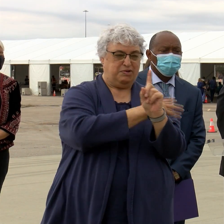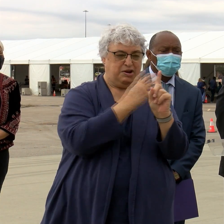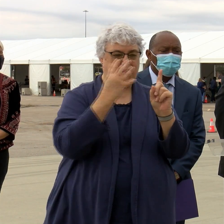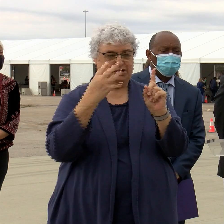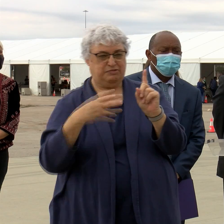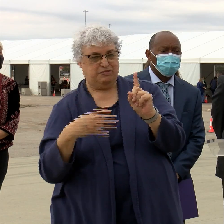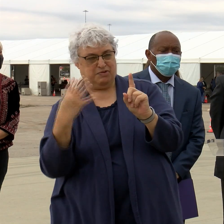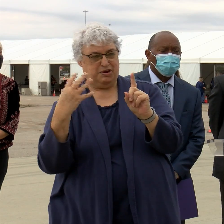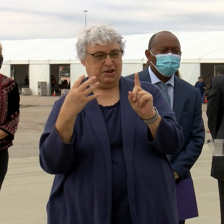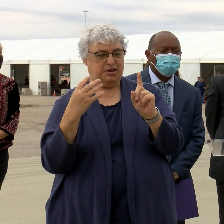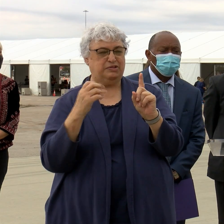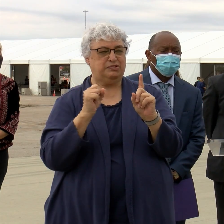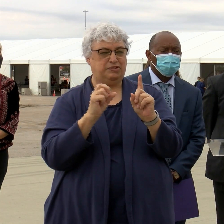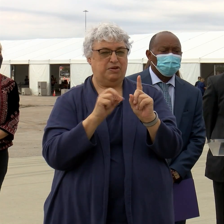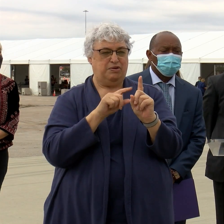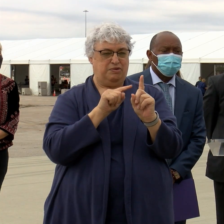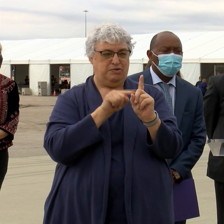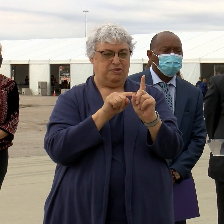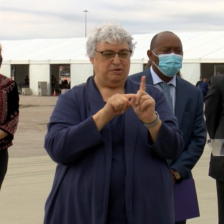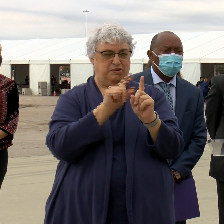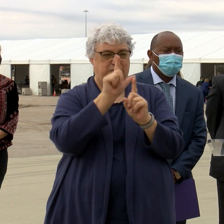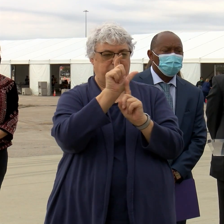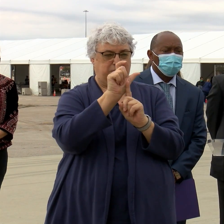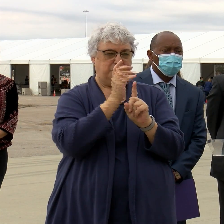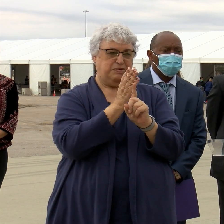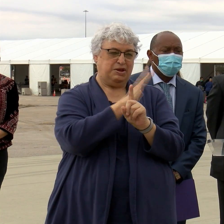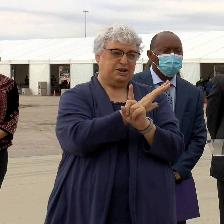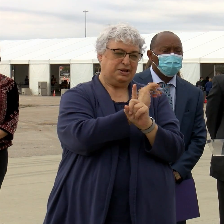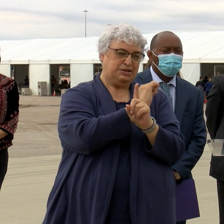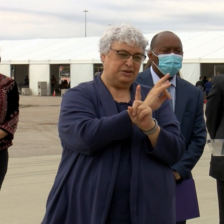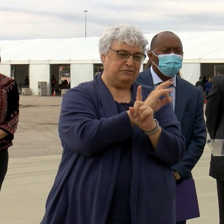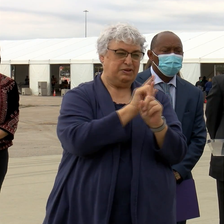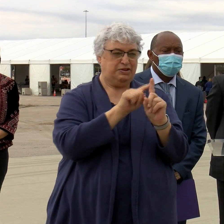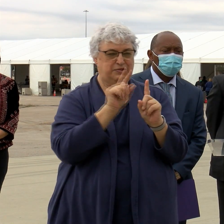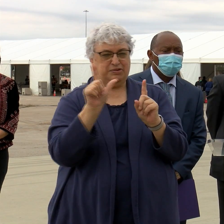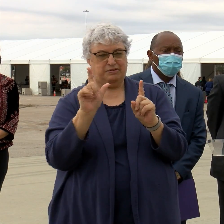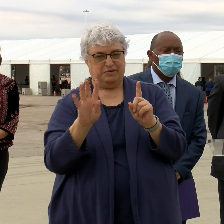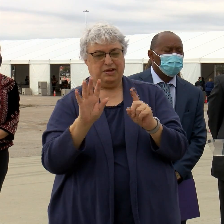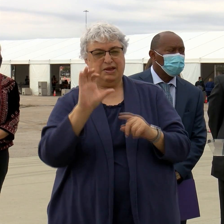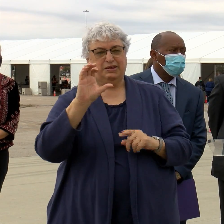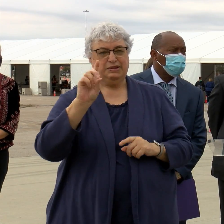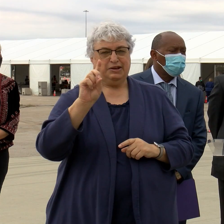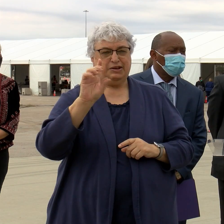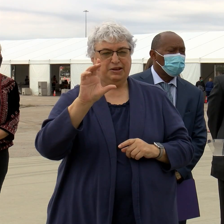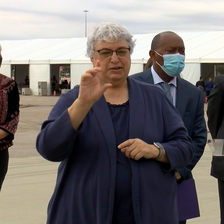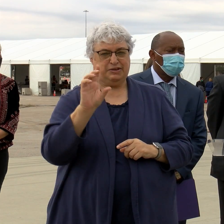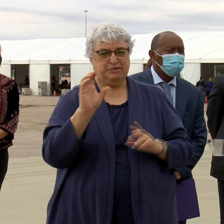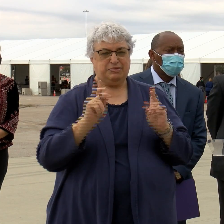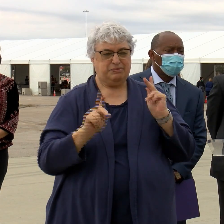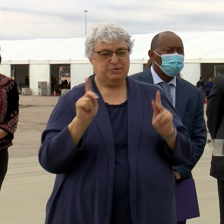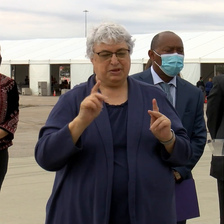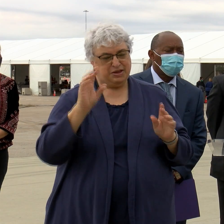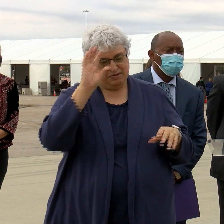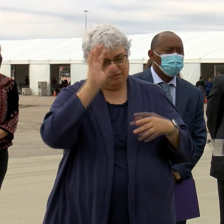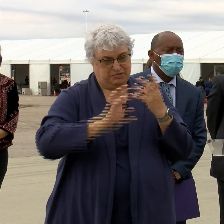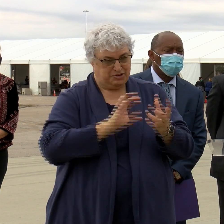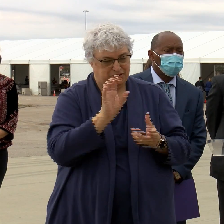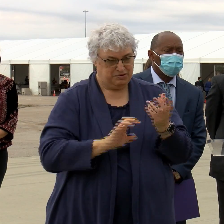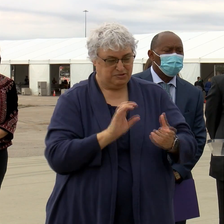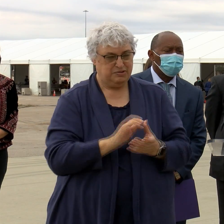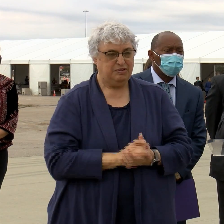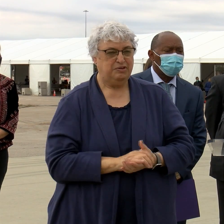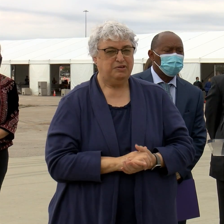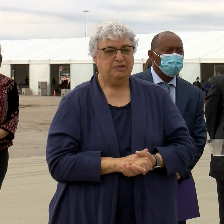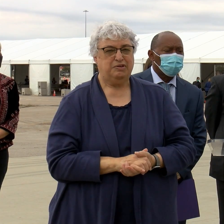guidance has changed slightly from the CDC. The CDC is now putting out some guidance that may be confusing to people. And so I want to make sure I'm very